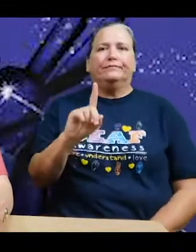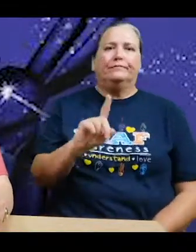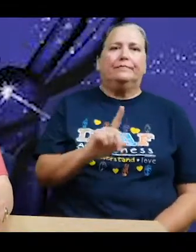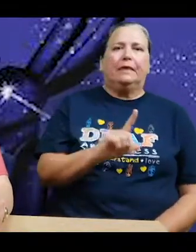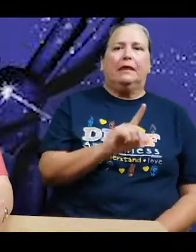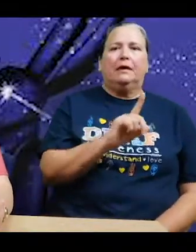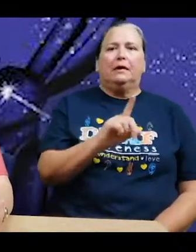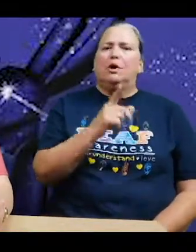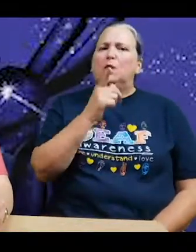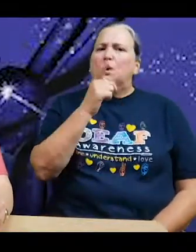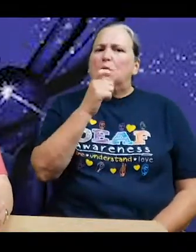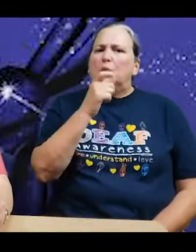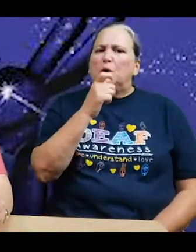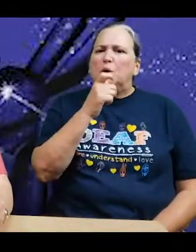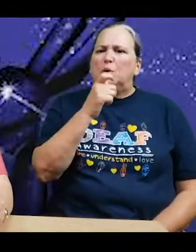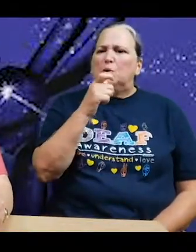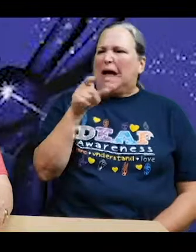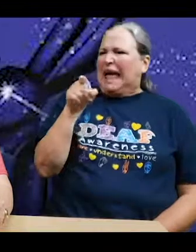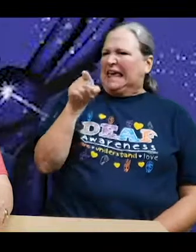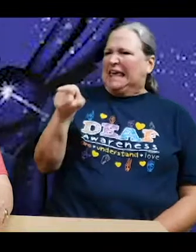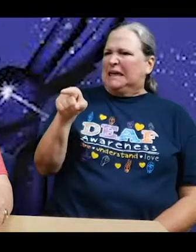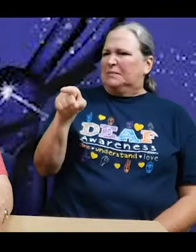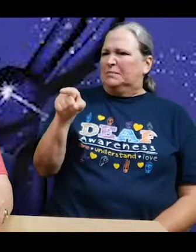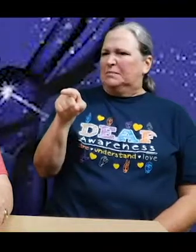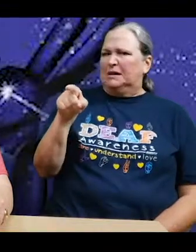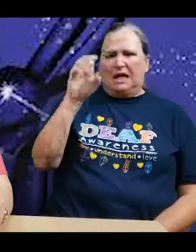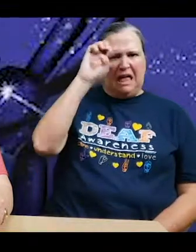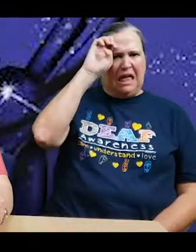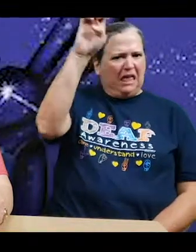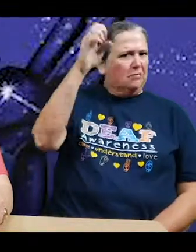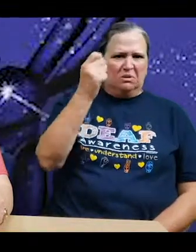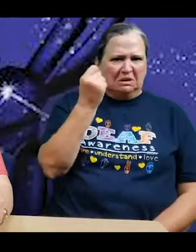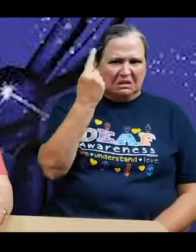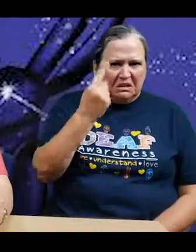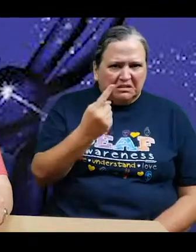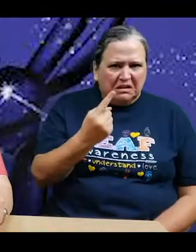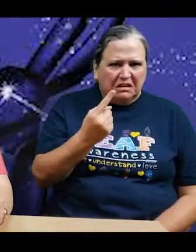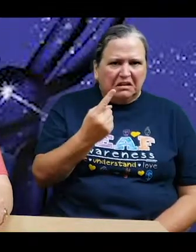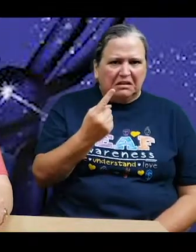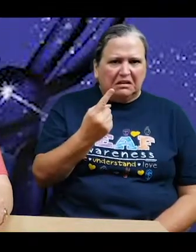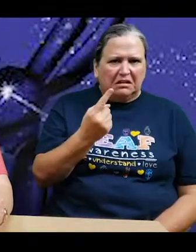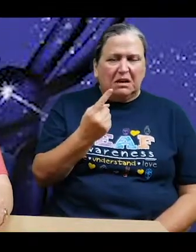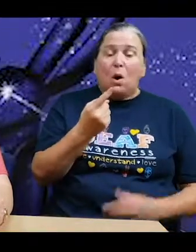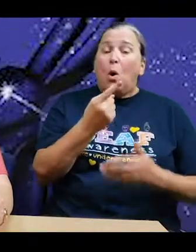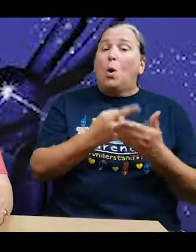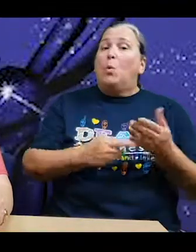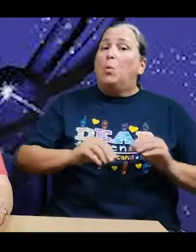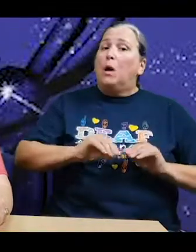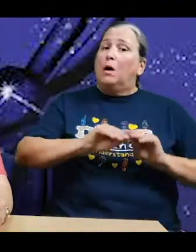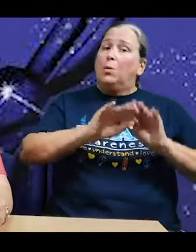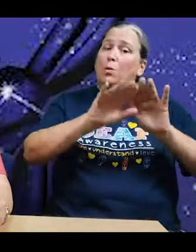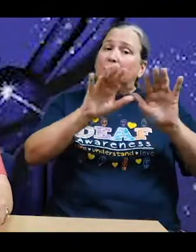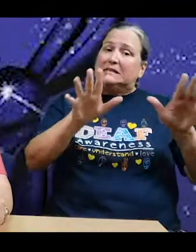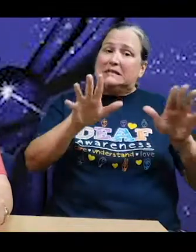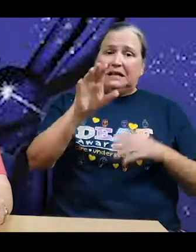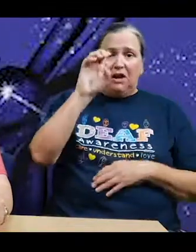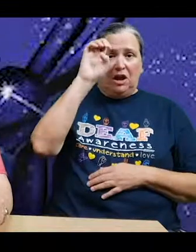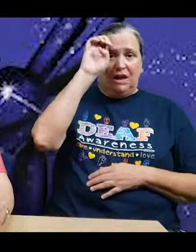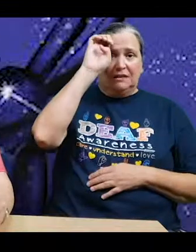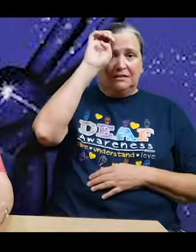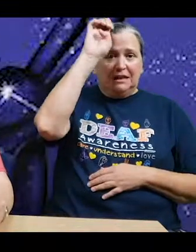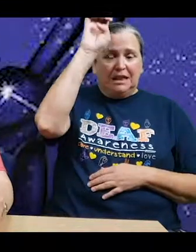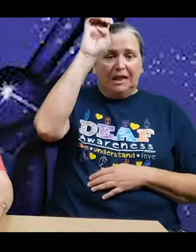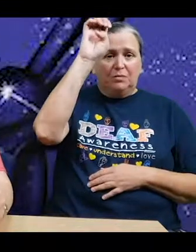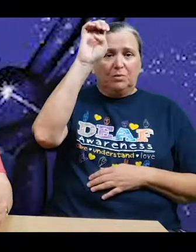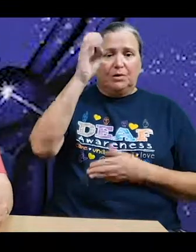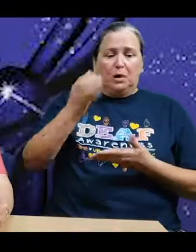he was was not clear to Edward. Edward. What was clear was that he was being taken to a child